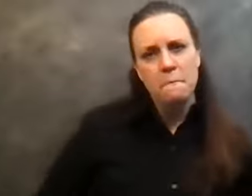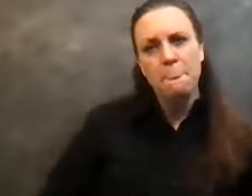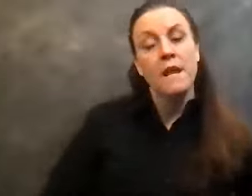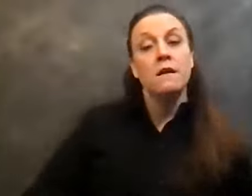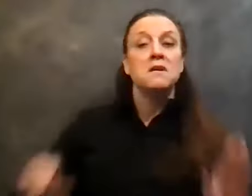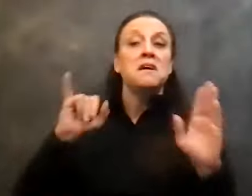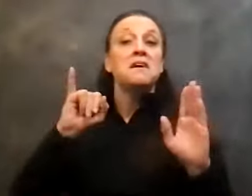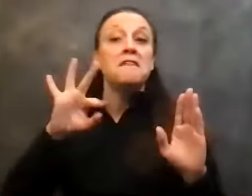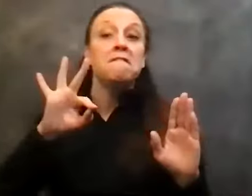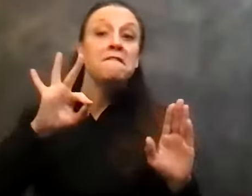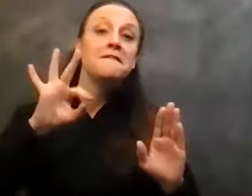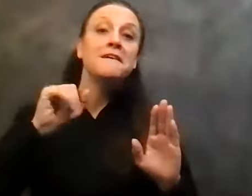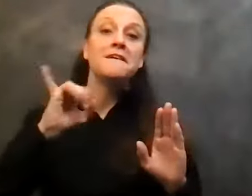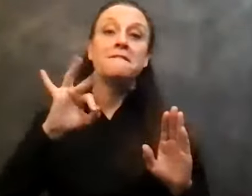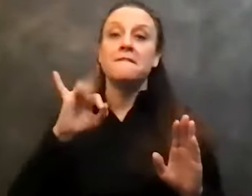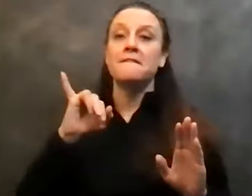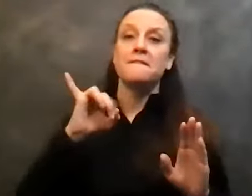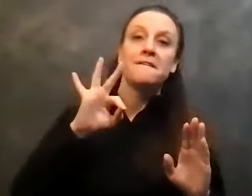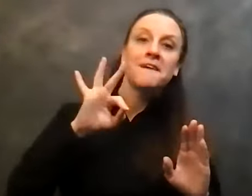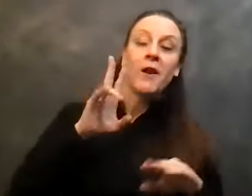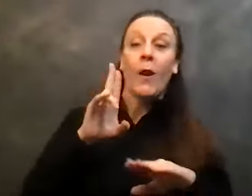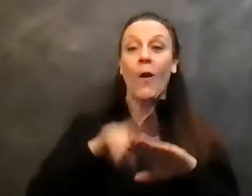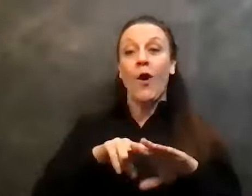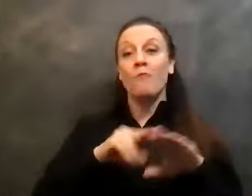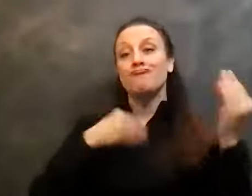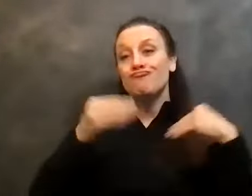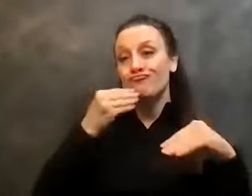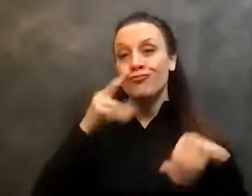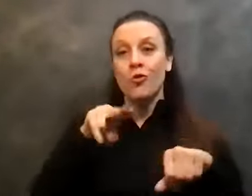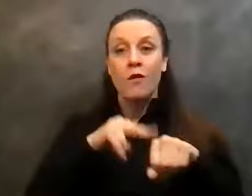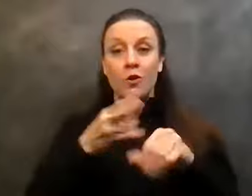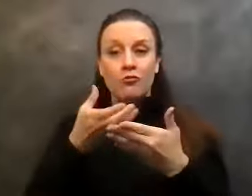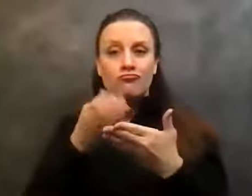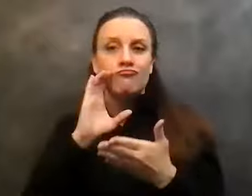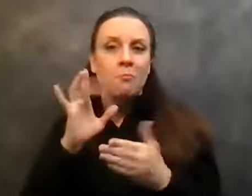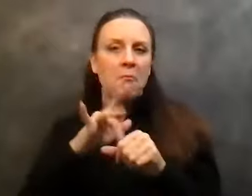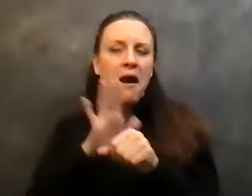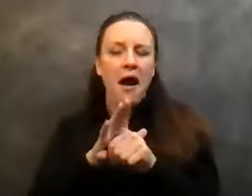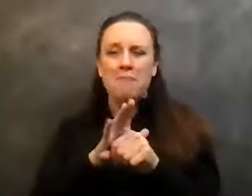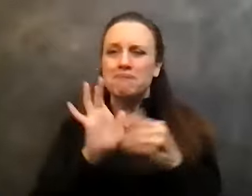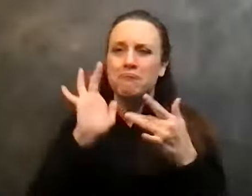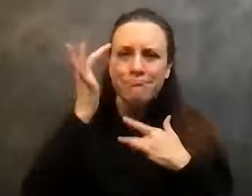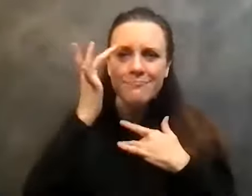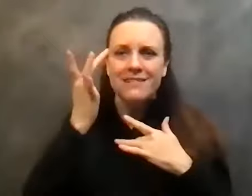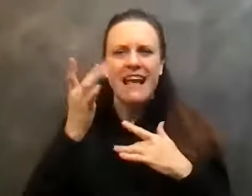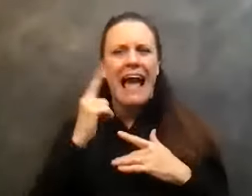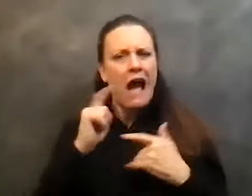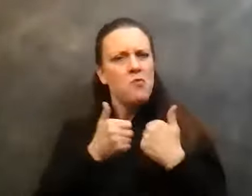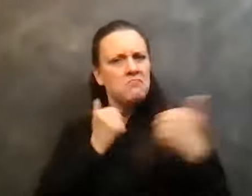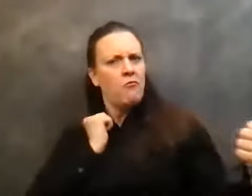or beverage and I had that experience, I would be, I would stay so far away from something like that. I would